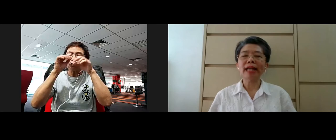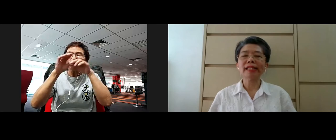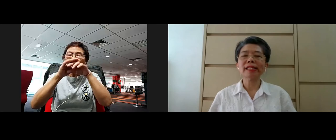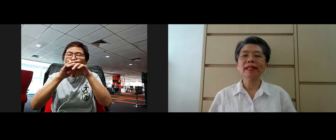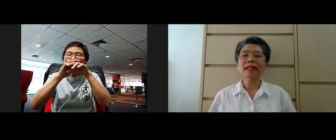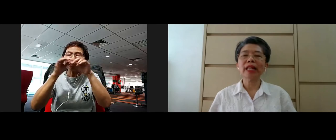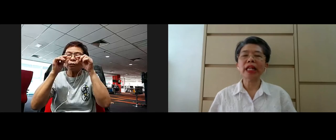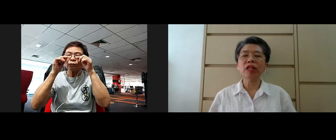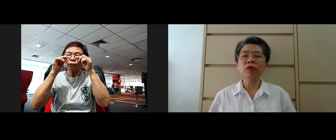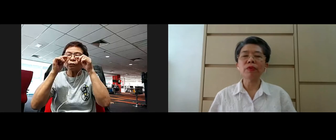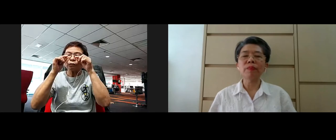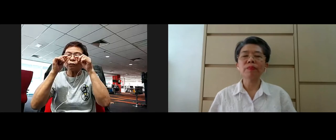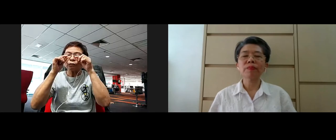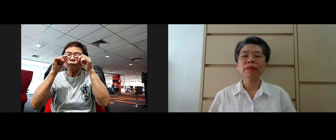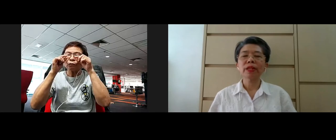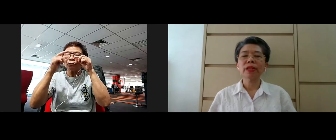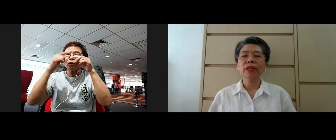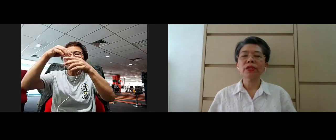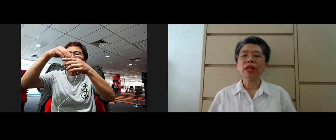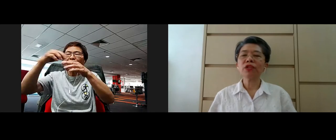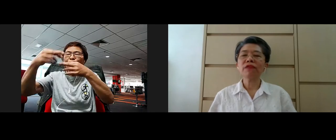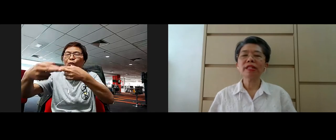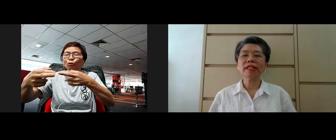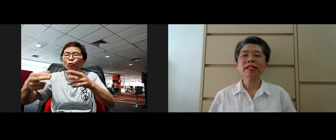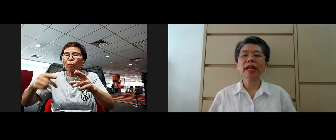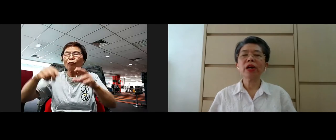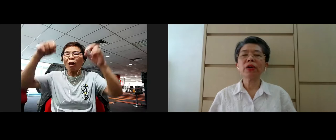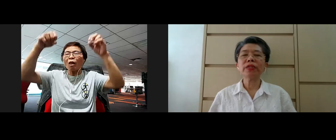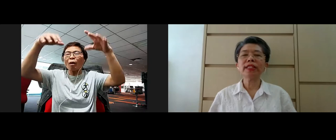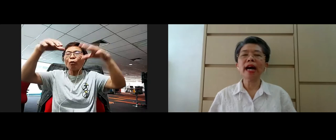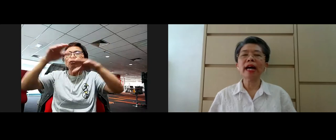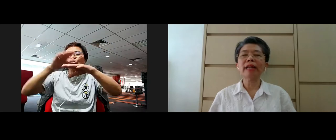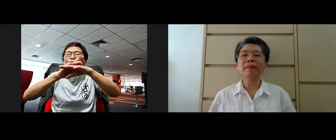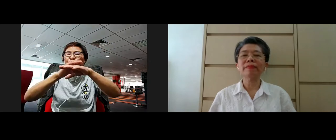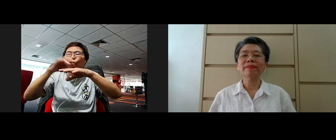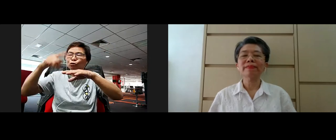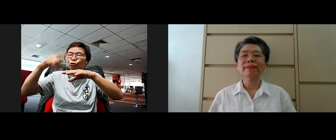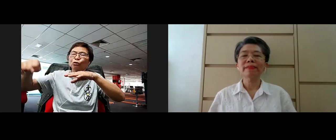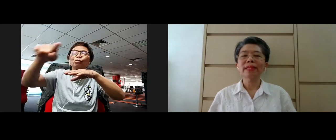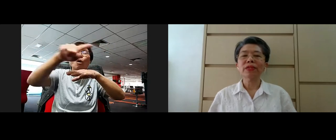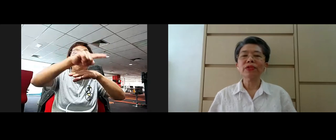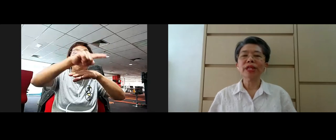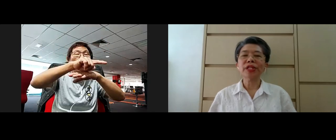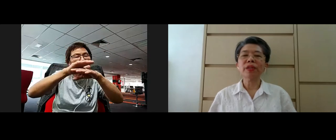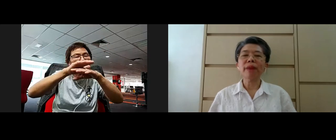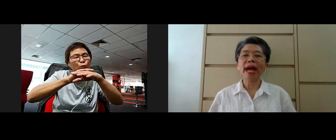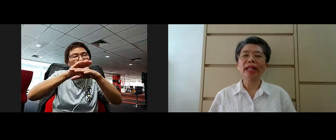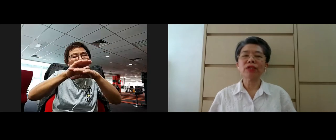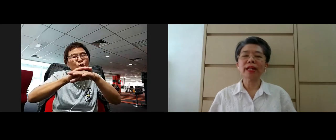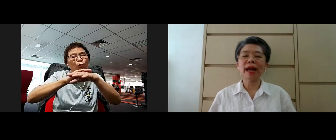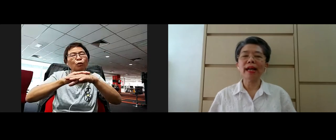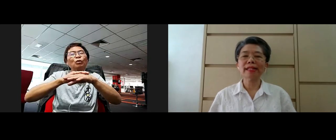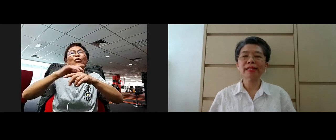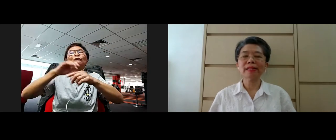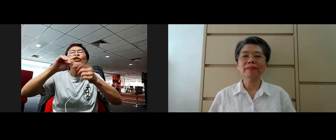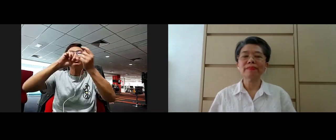we have lights in the room. So each of us take our own time to transition back